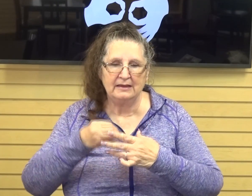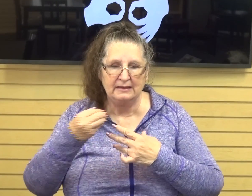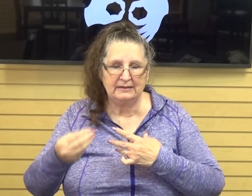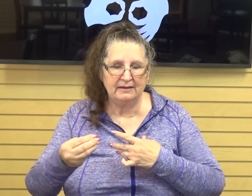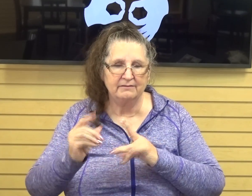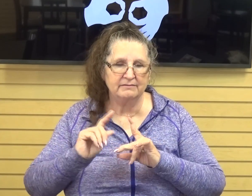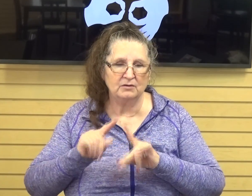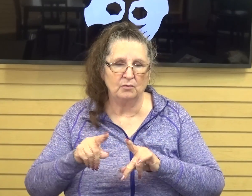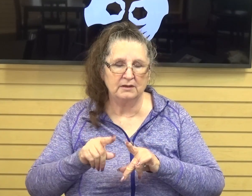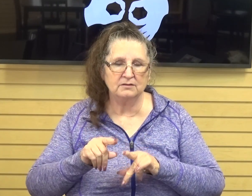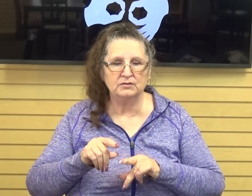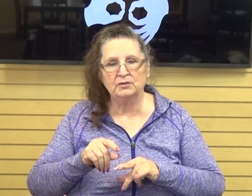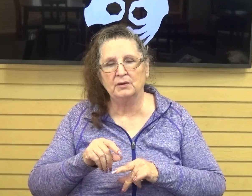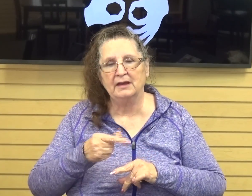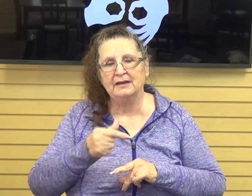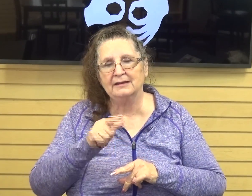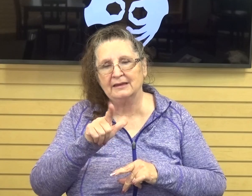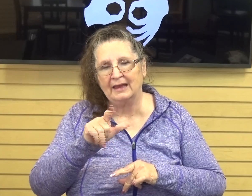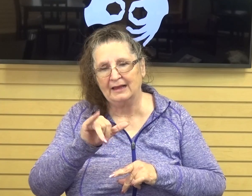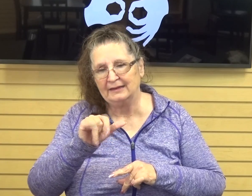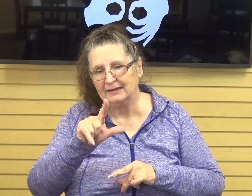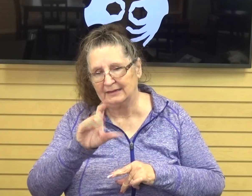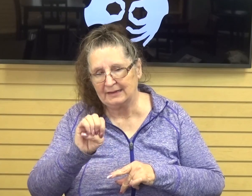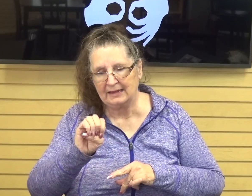but he needed to go through Samaria.